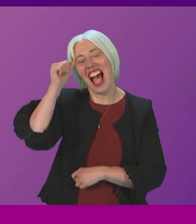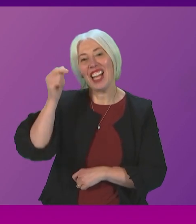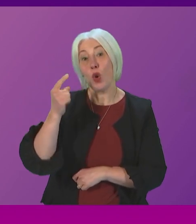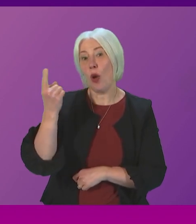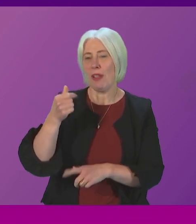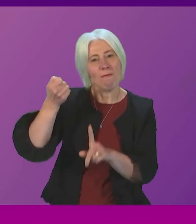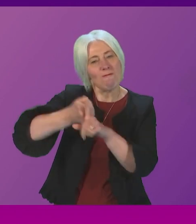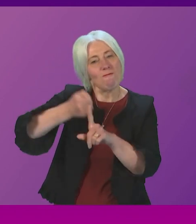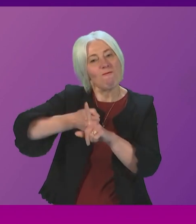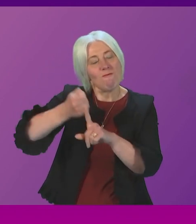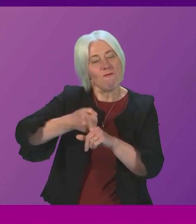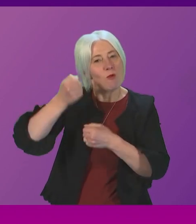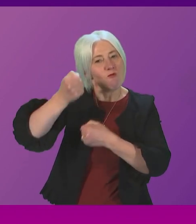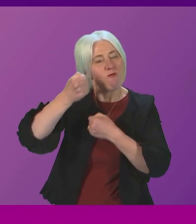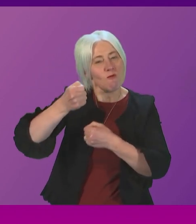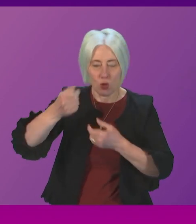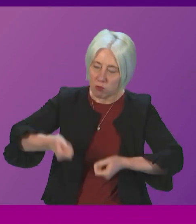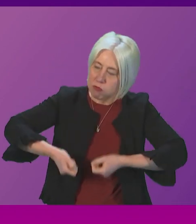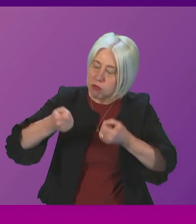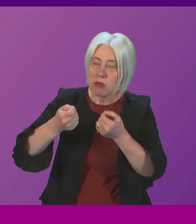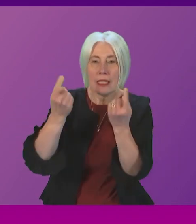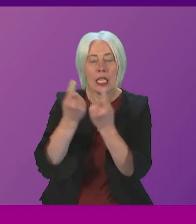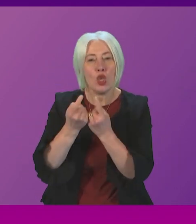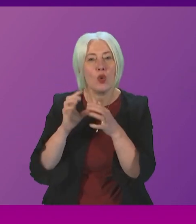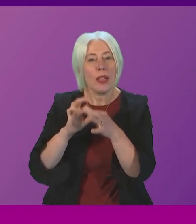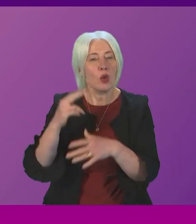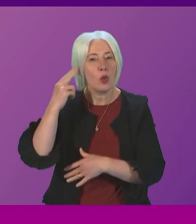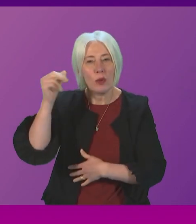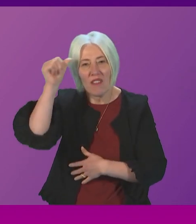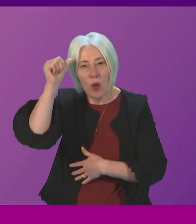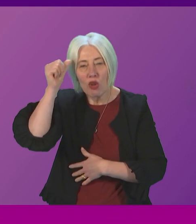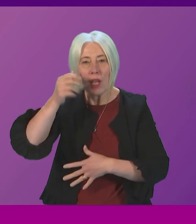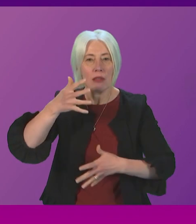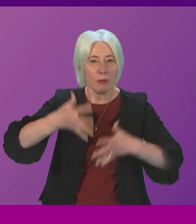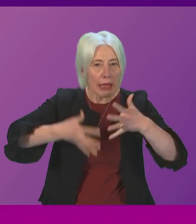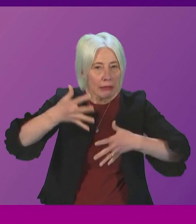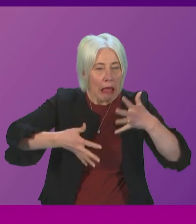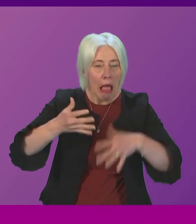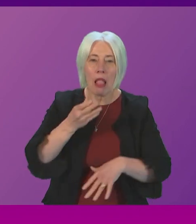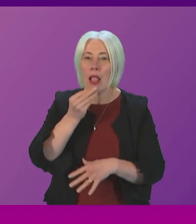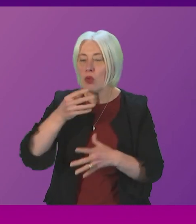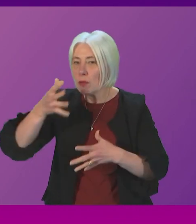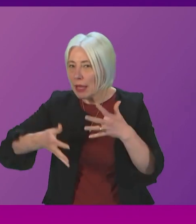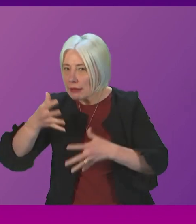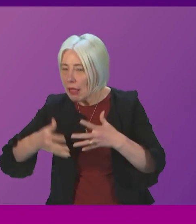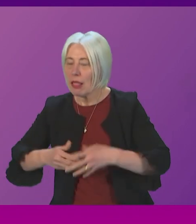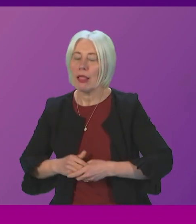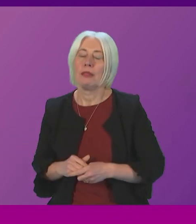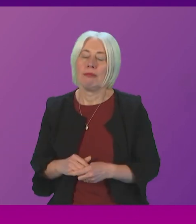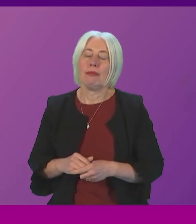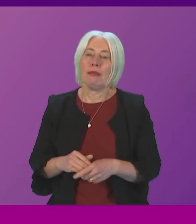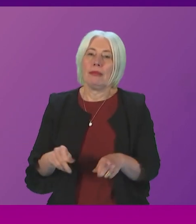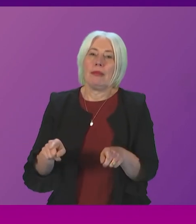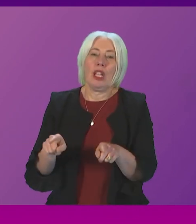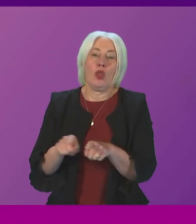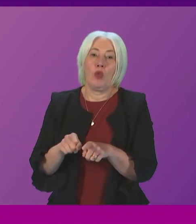been an advocate and a champion for raising issues around deaf awareness and BSL and the use of BSL in particular and can I also